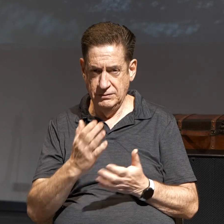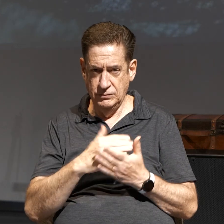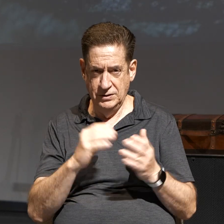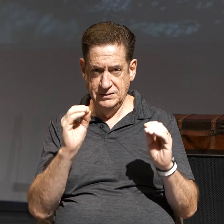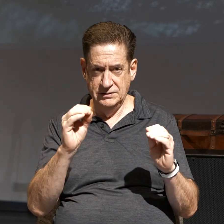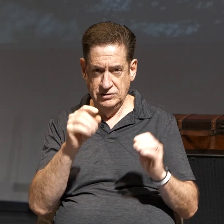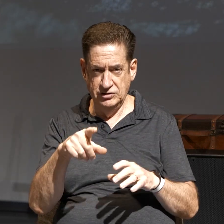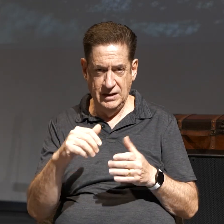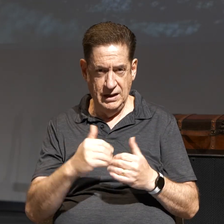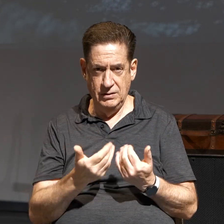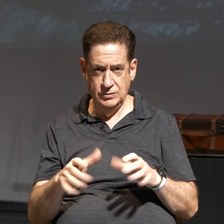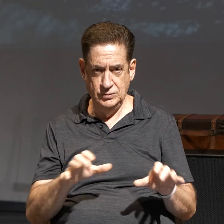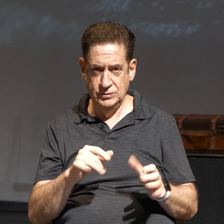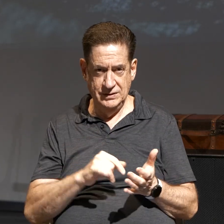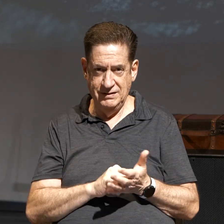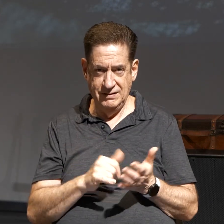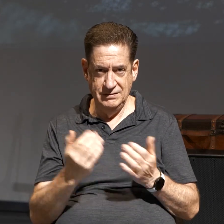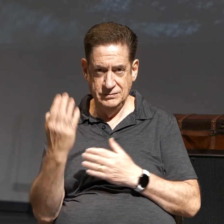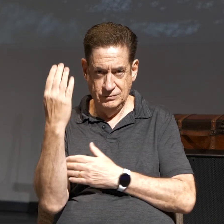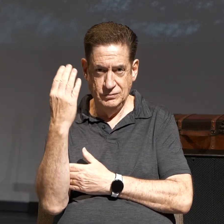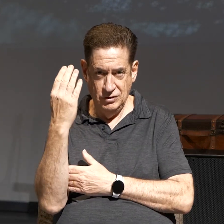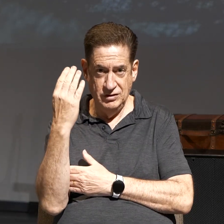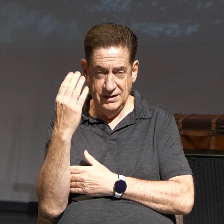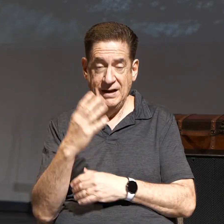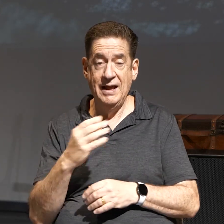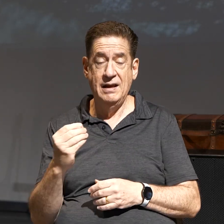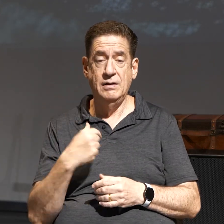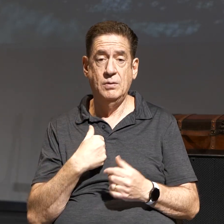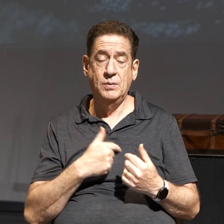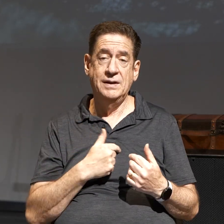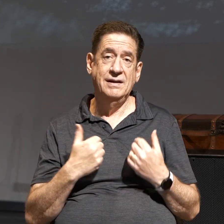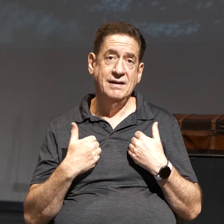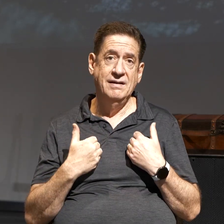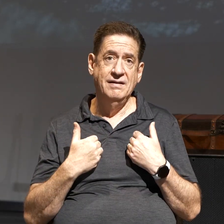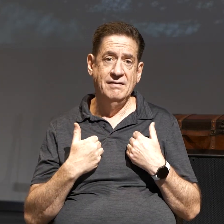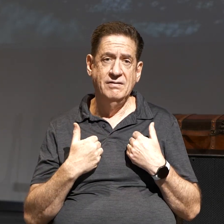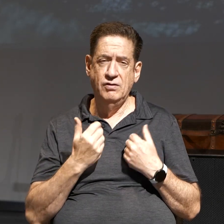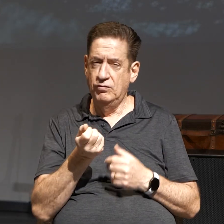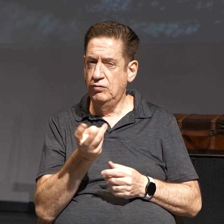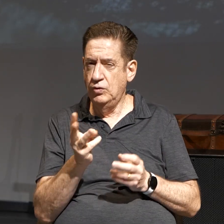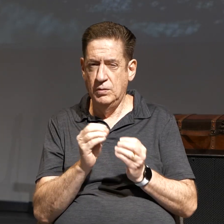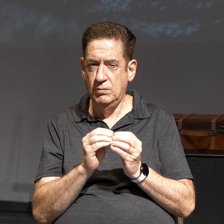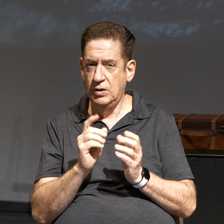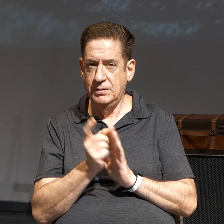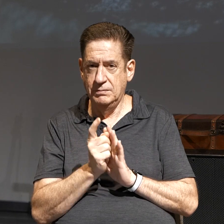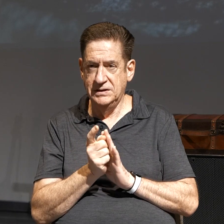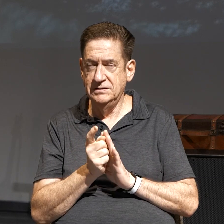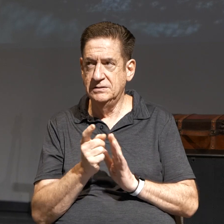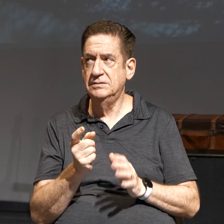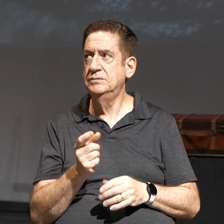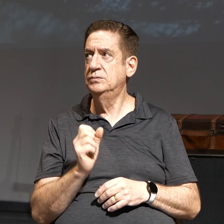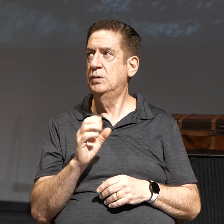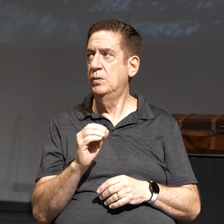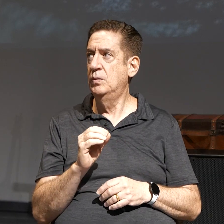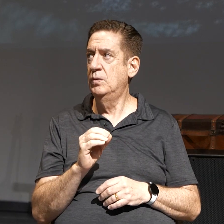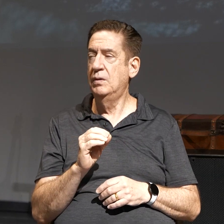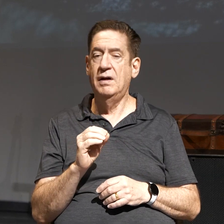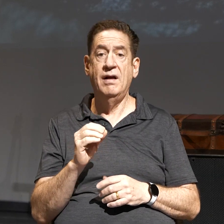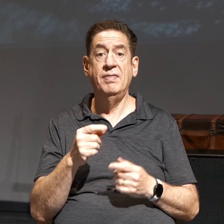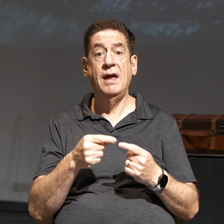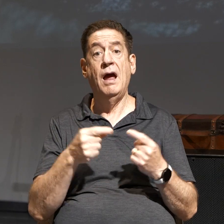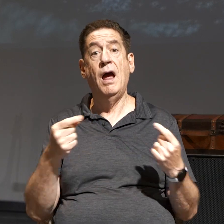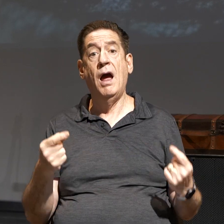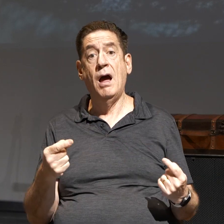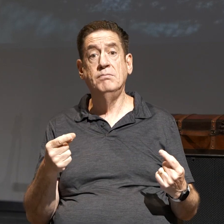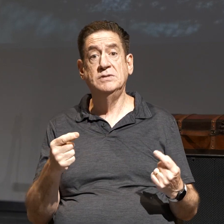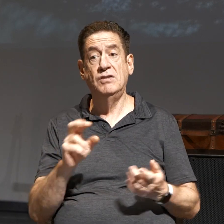teach you how to do that here this morning. And we got just a few more minutes, but let me give you this. So the opposite